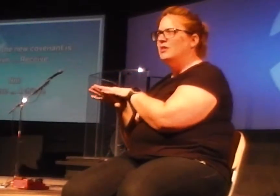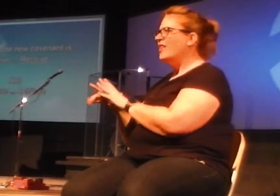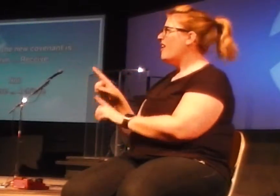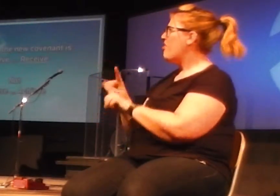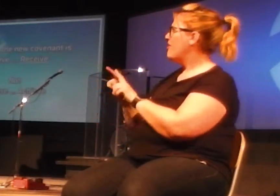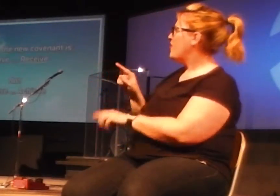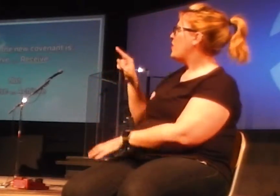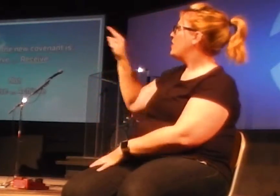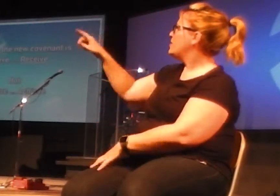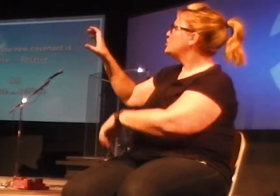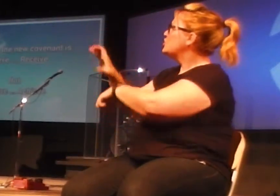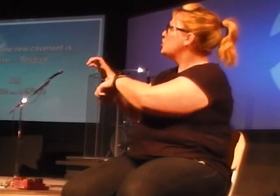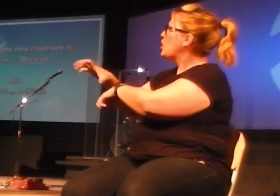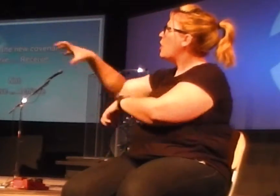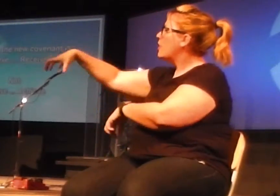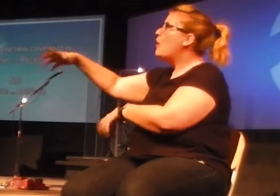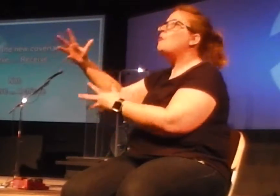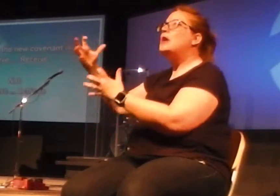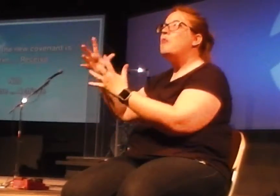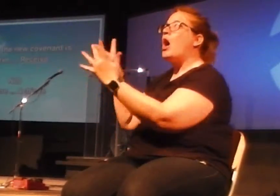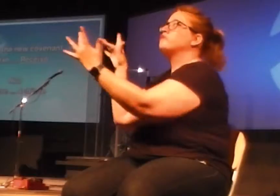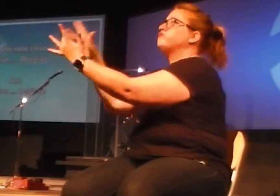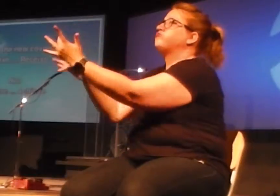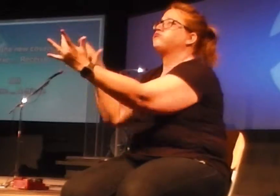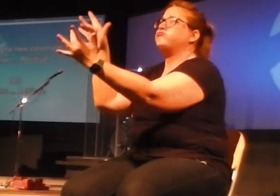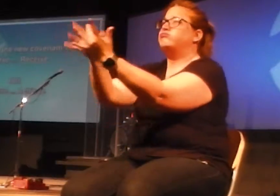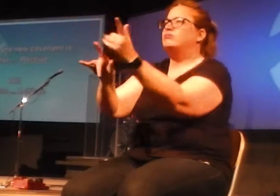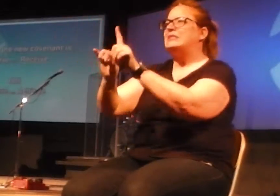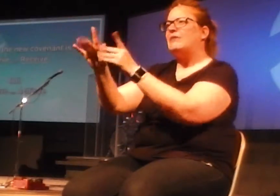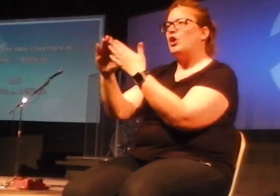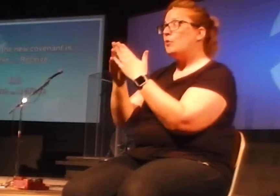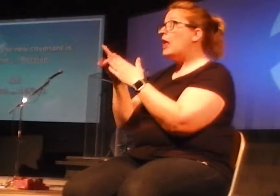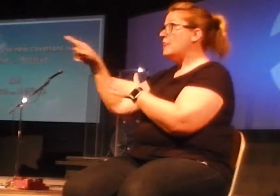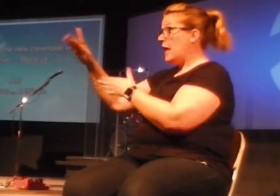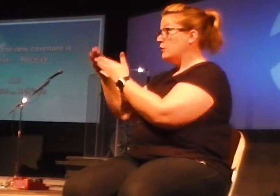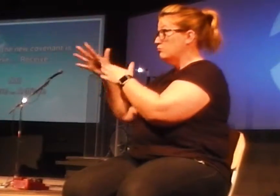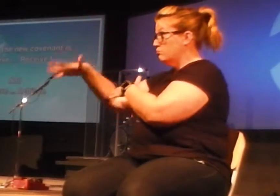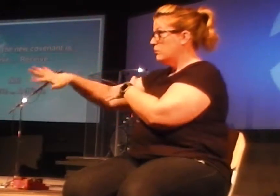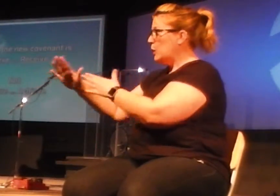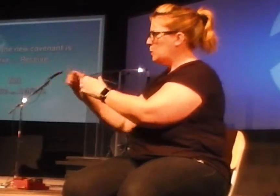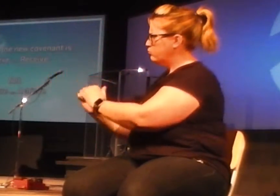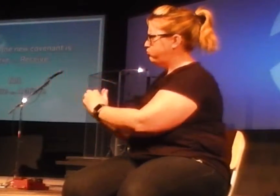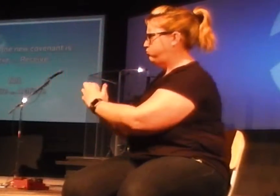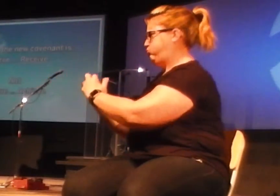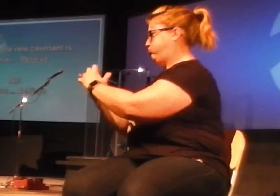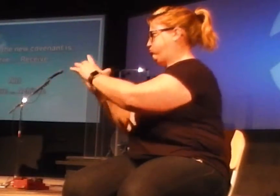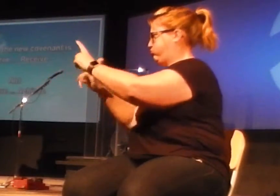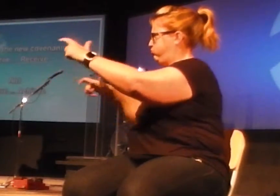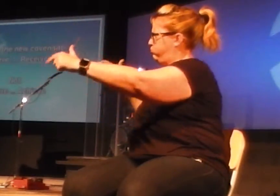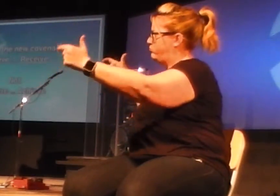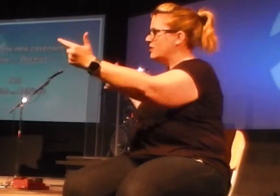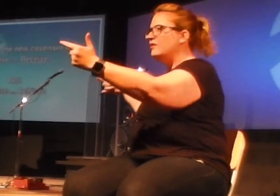to try to reach more people for Christ in another part of our community that's growing very quickly. It's because that's why we exist in the church.